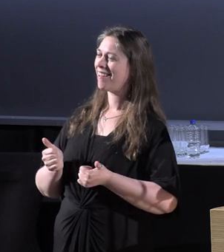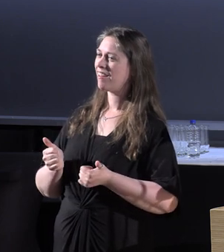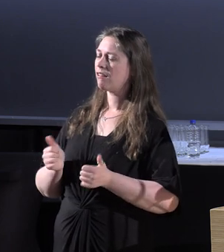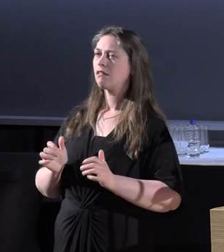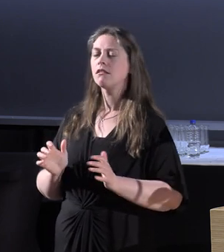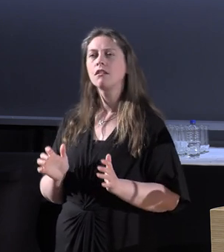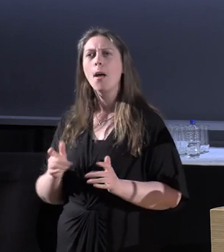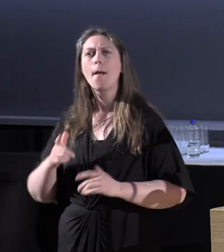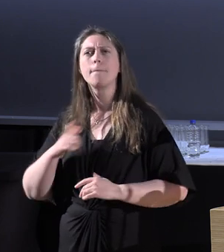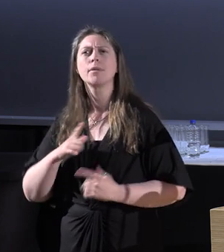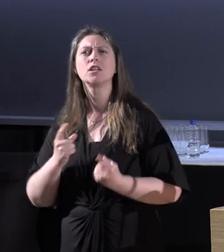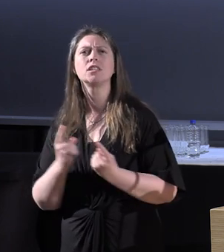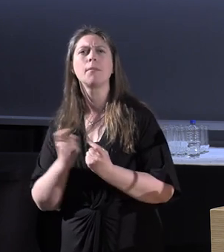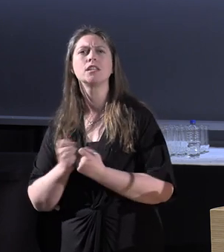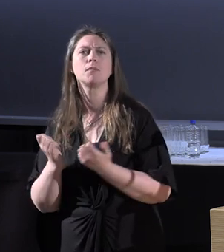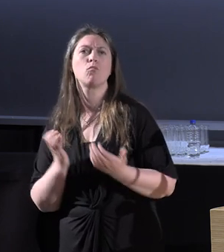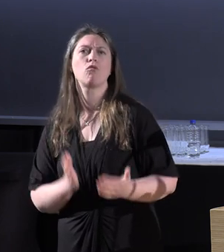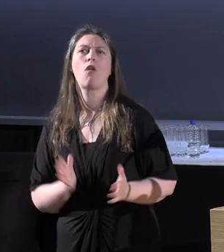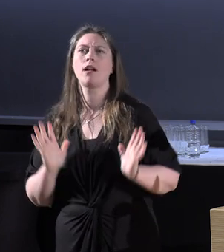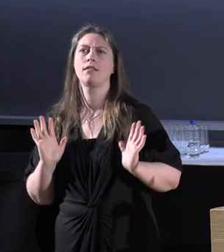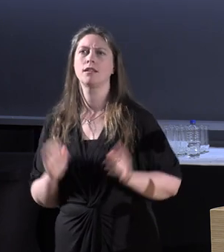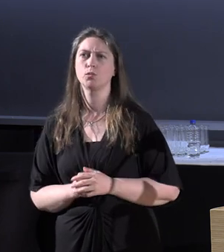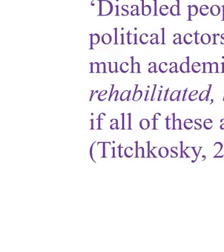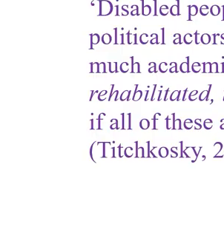because something's being done for us.